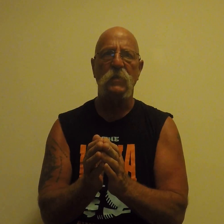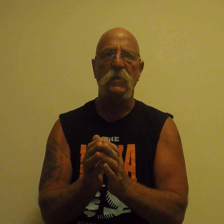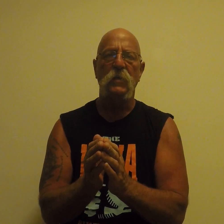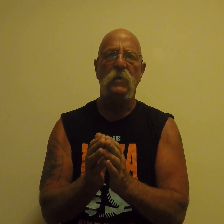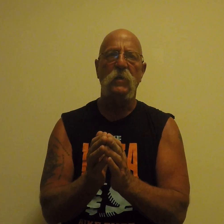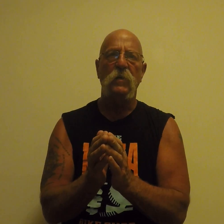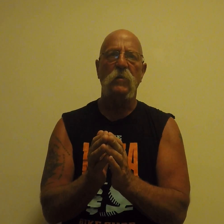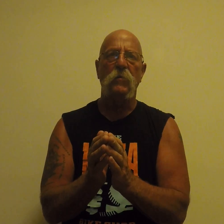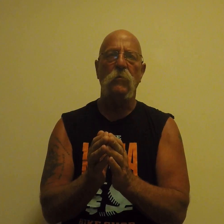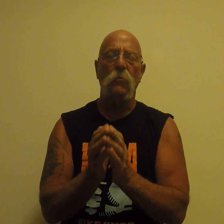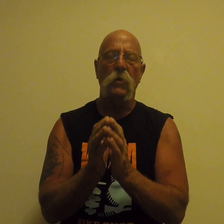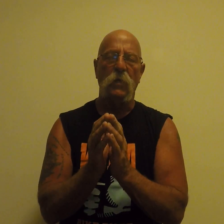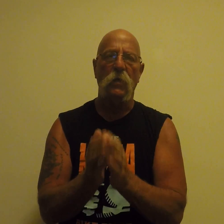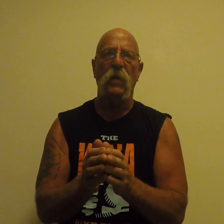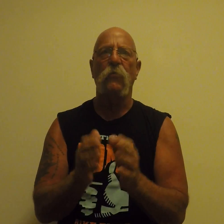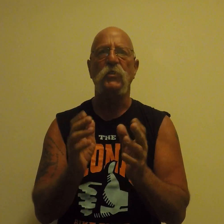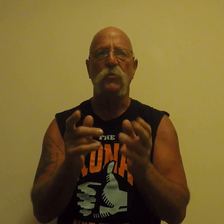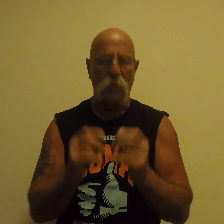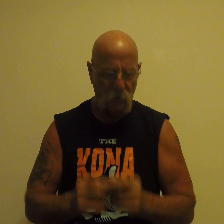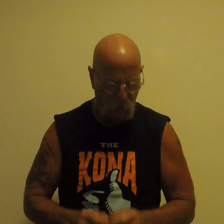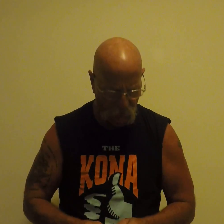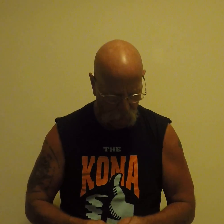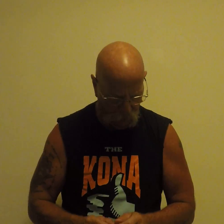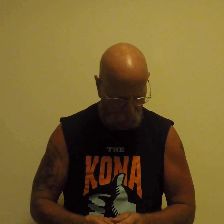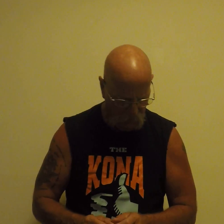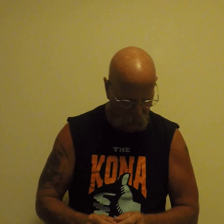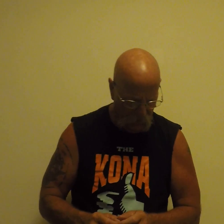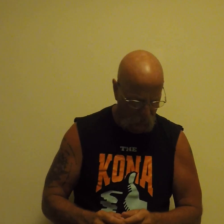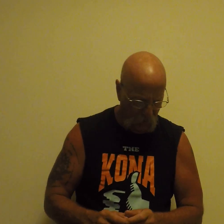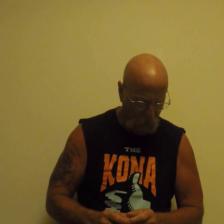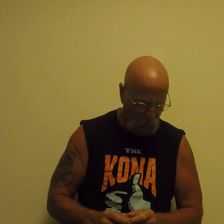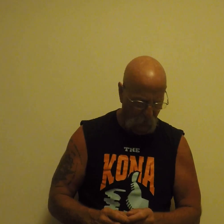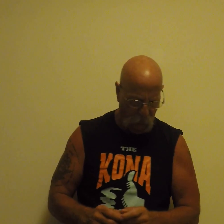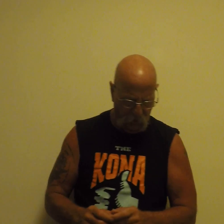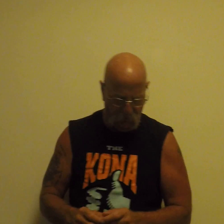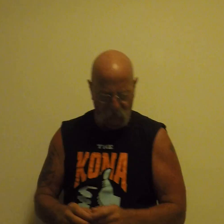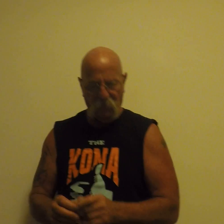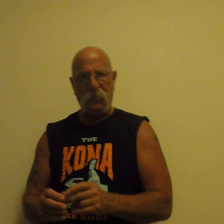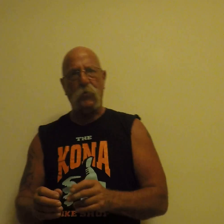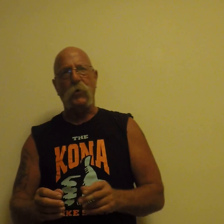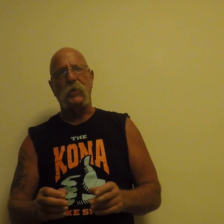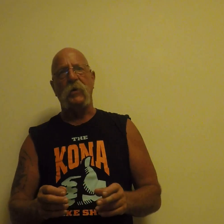in life, what you want to do. Another one is storytelling.